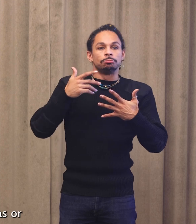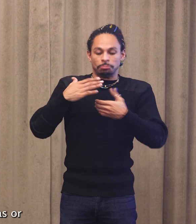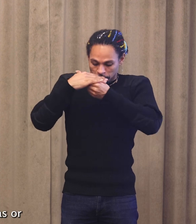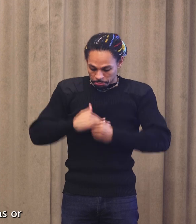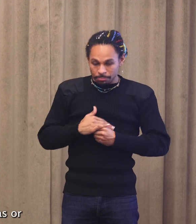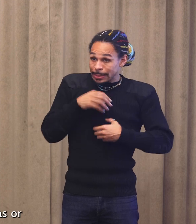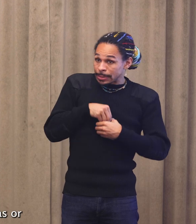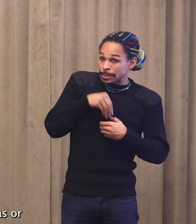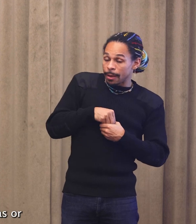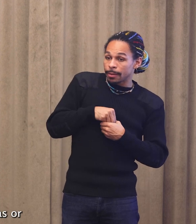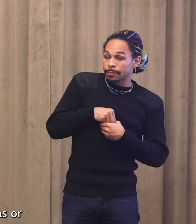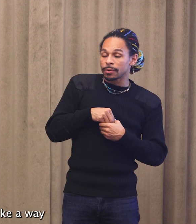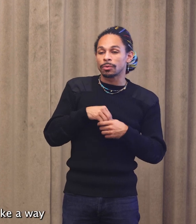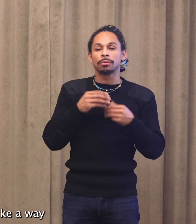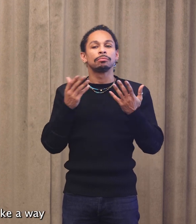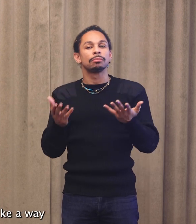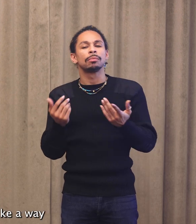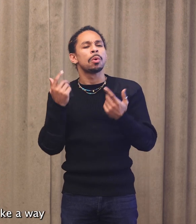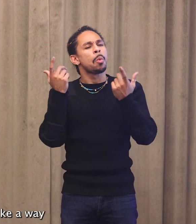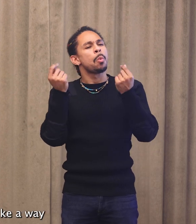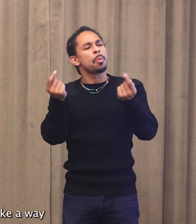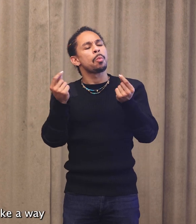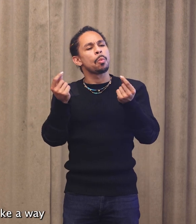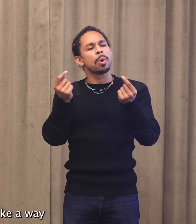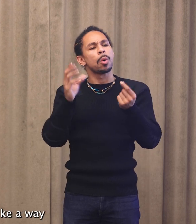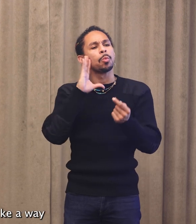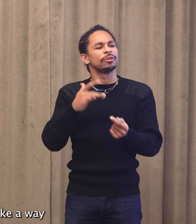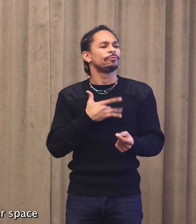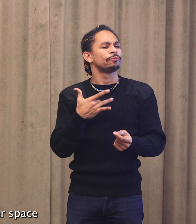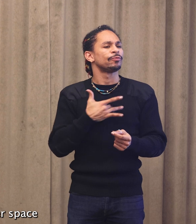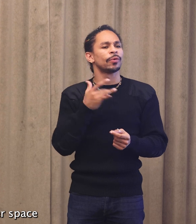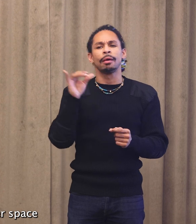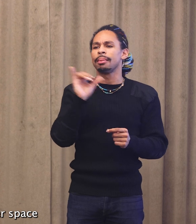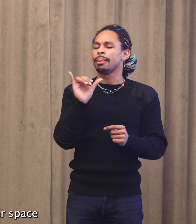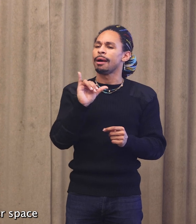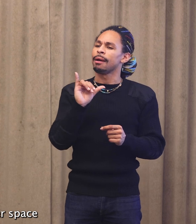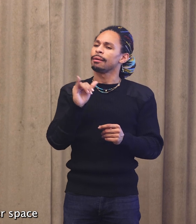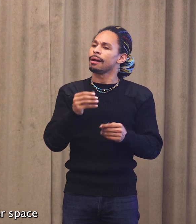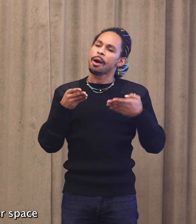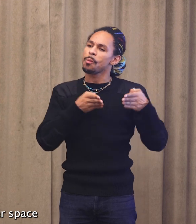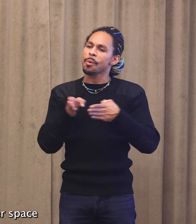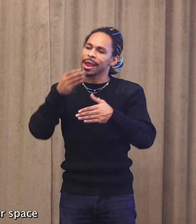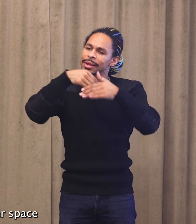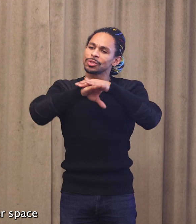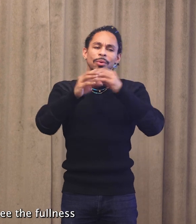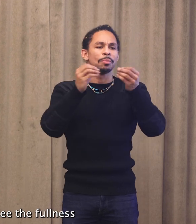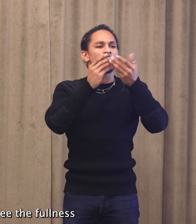What was or would feel like a way into a wider space